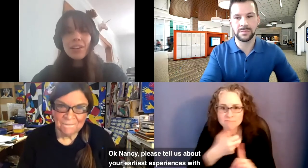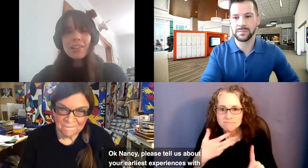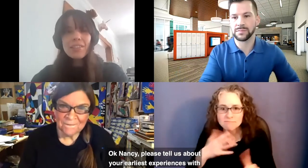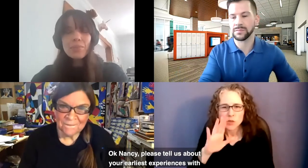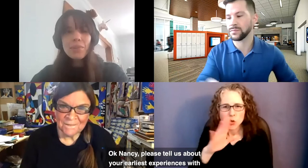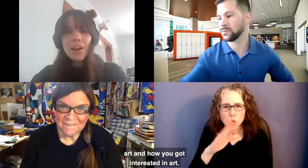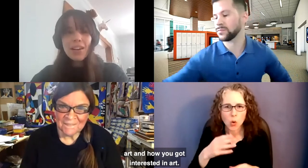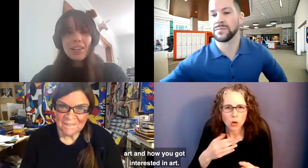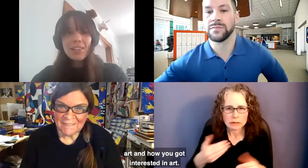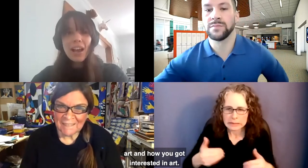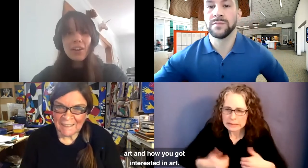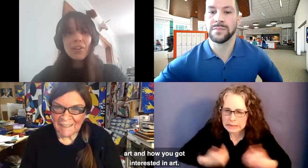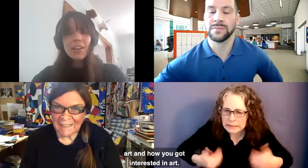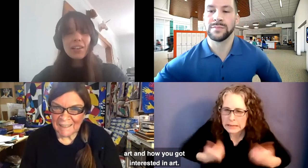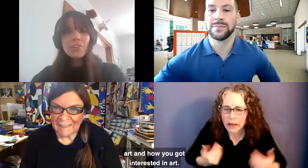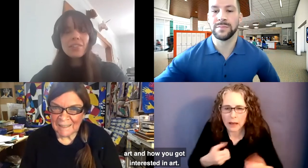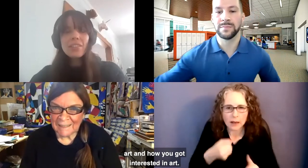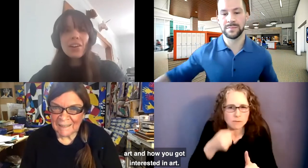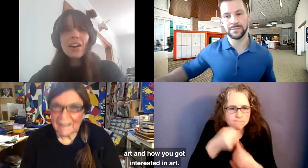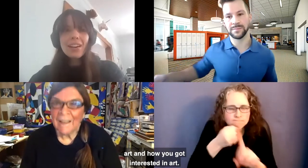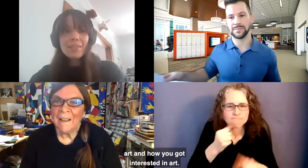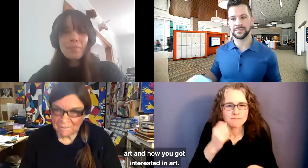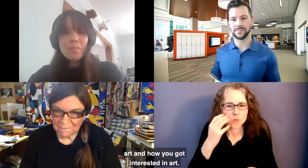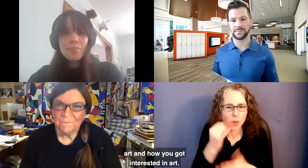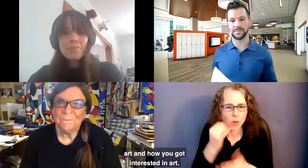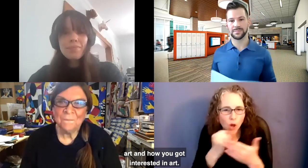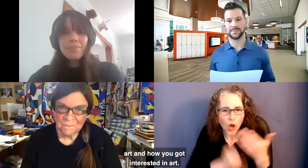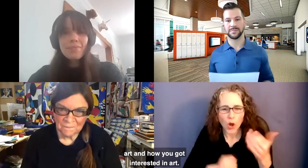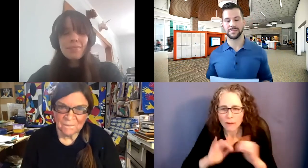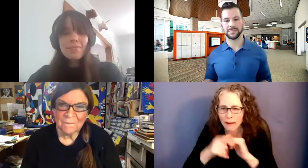experiences with art and how you got interested in art.